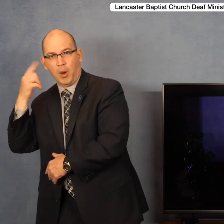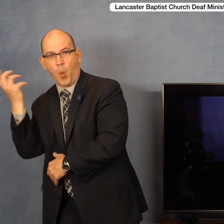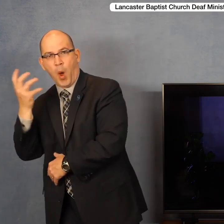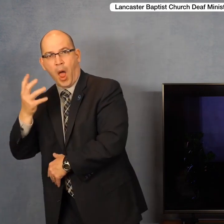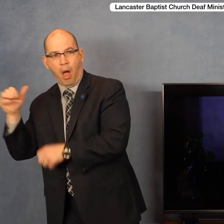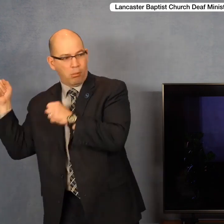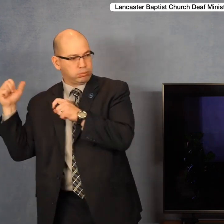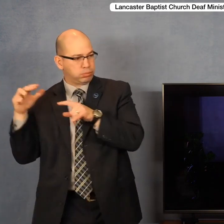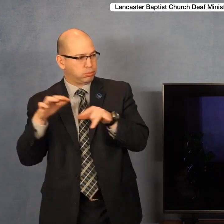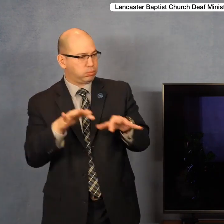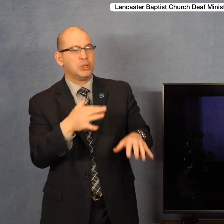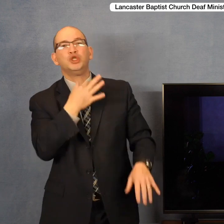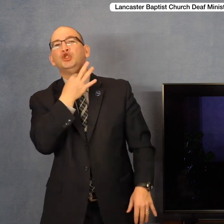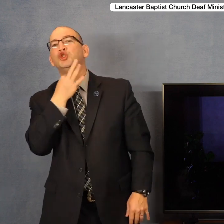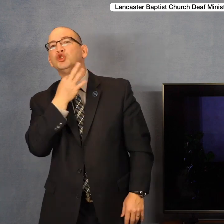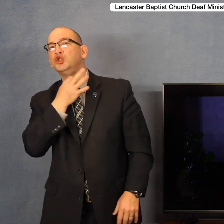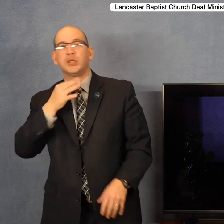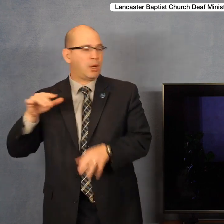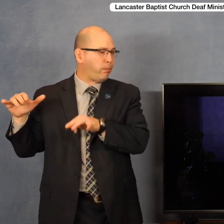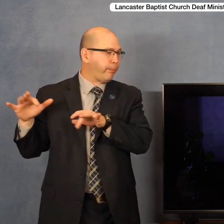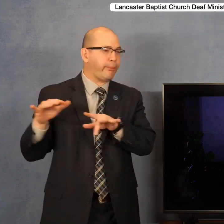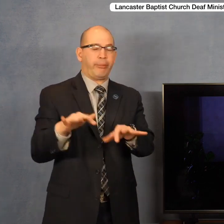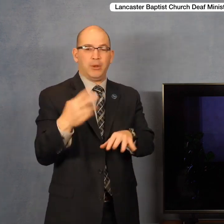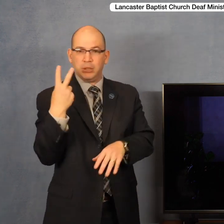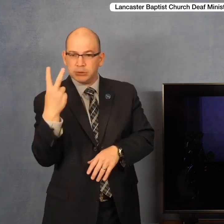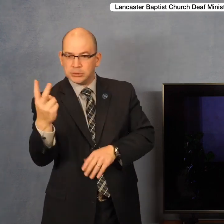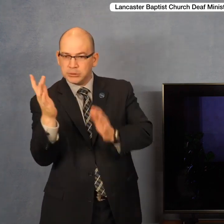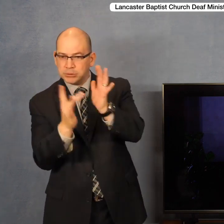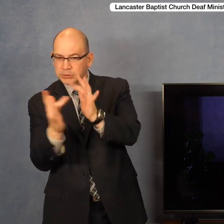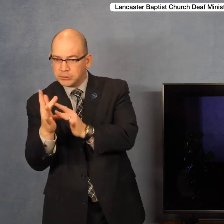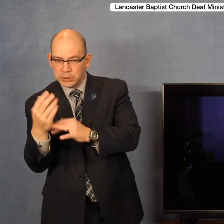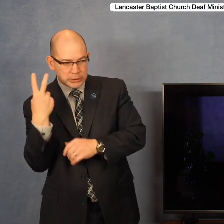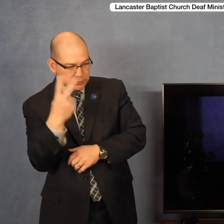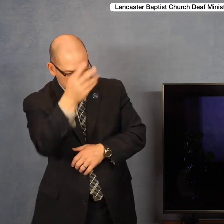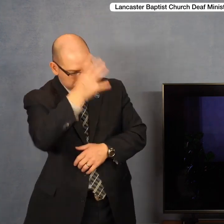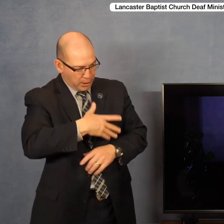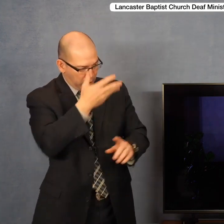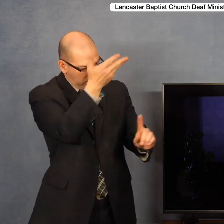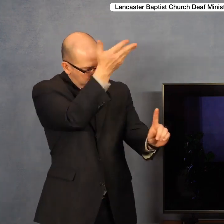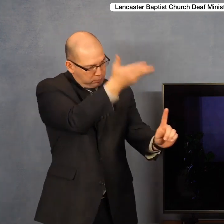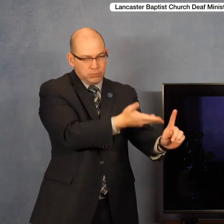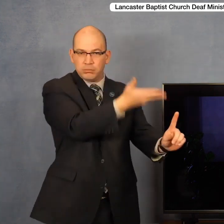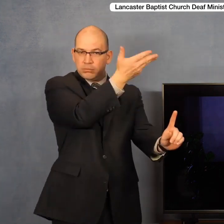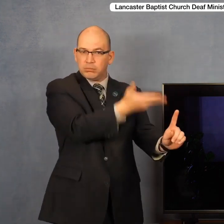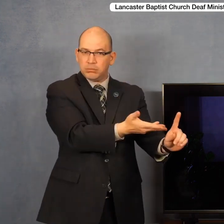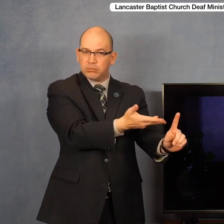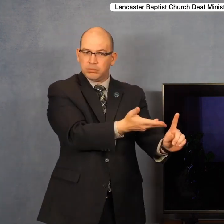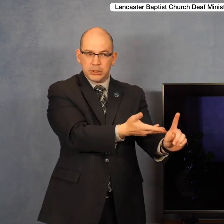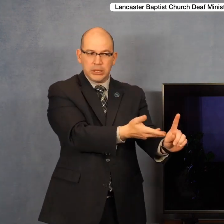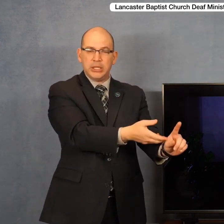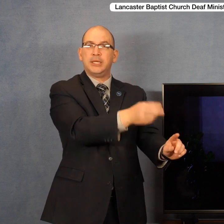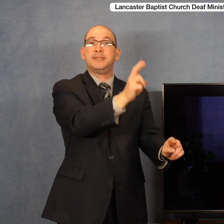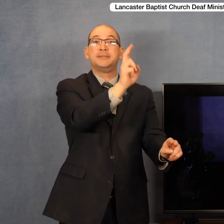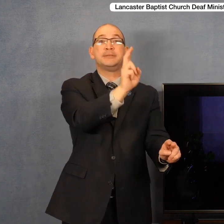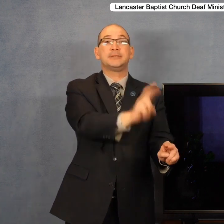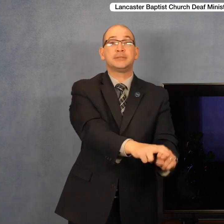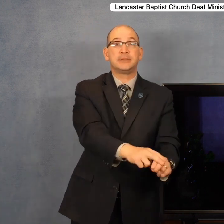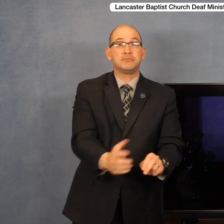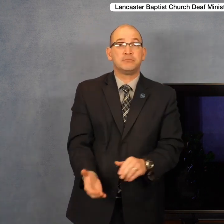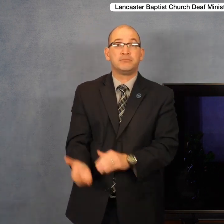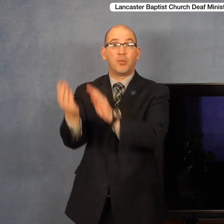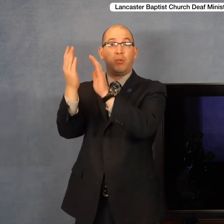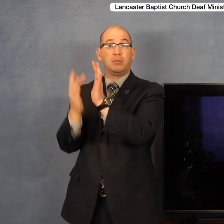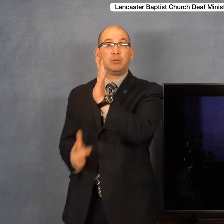see what's happened. They come to Jesus. They see this man out of whom the devils were departed sitting at the feet of